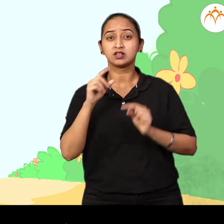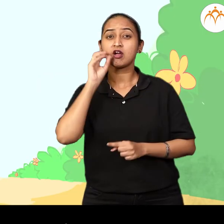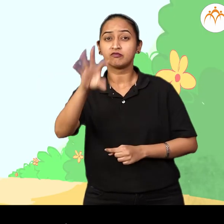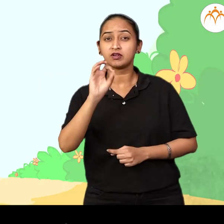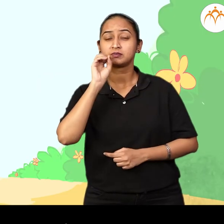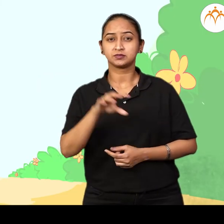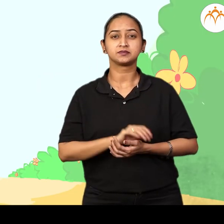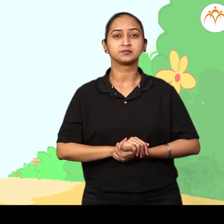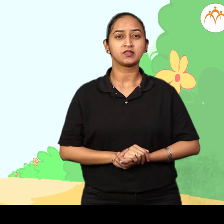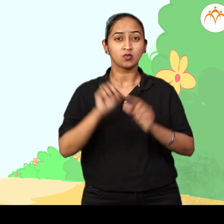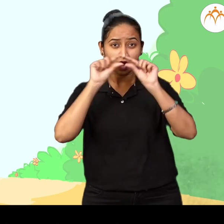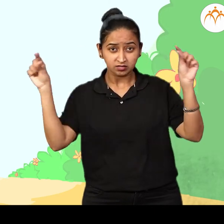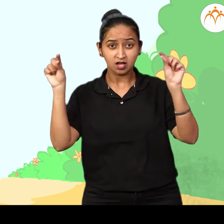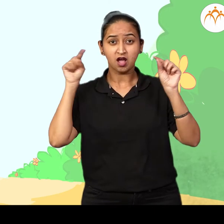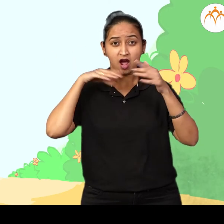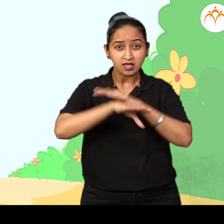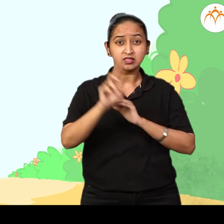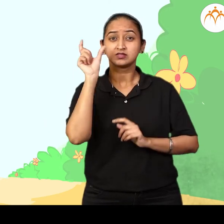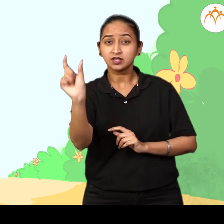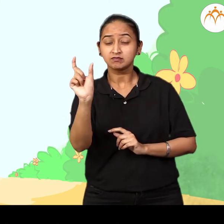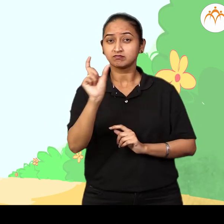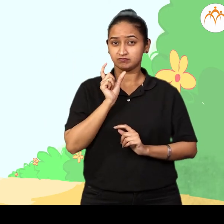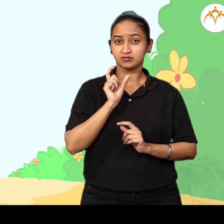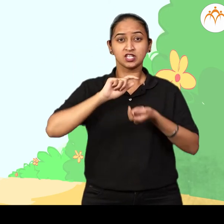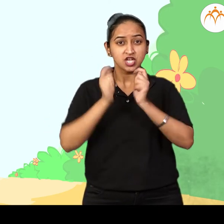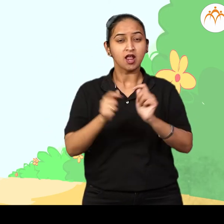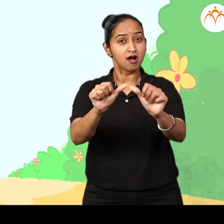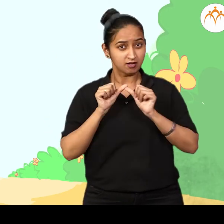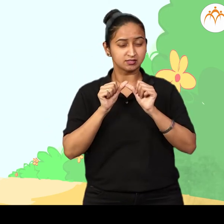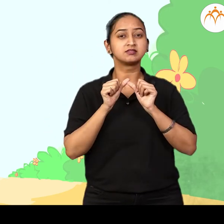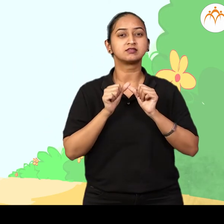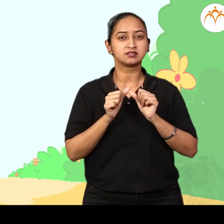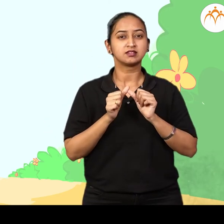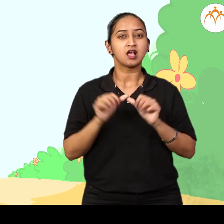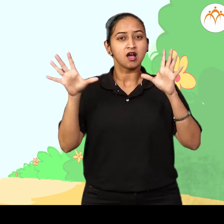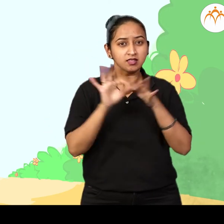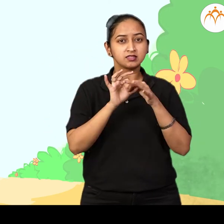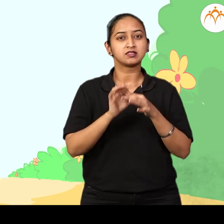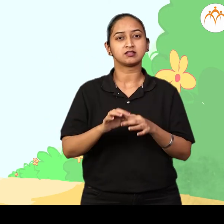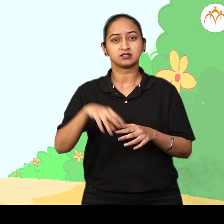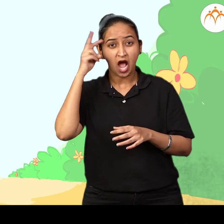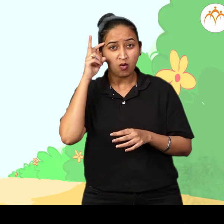You construct questions in such a way that every word is an answer to a question.